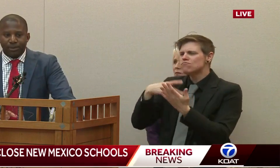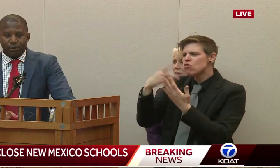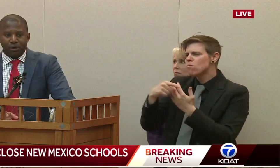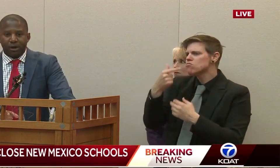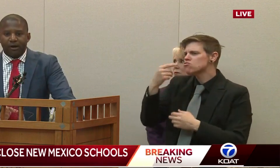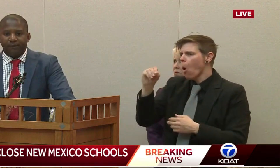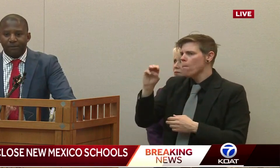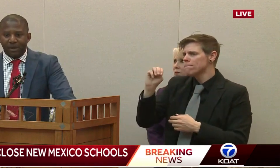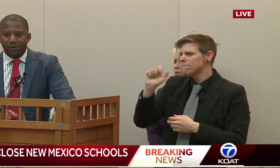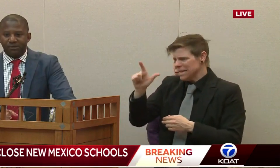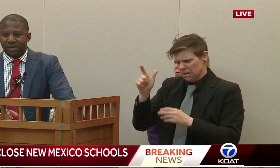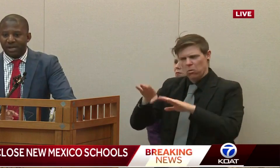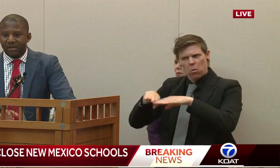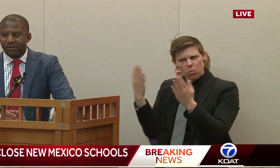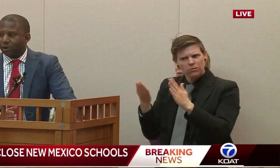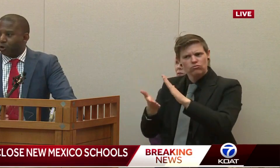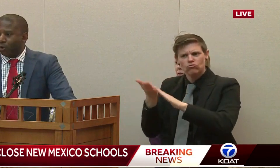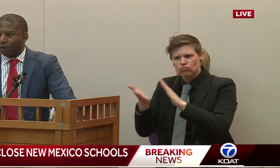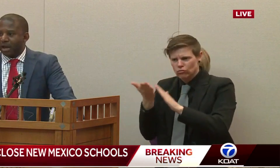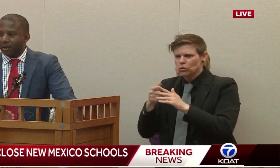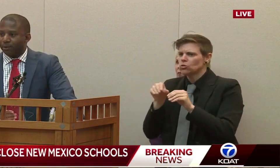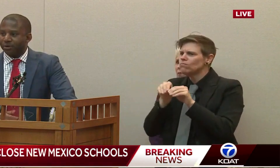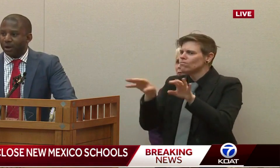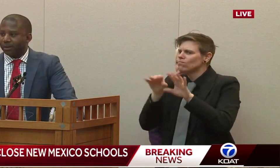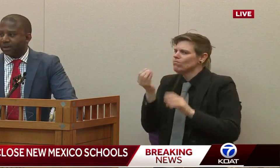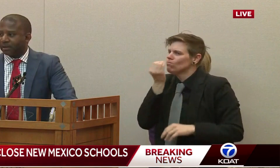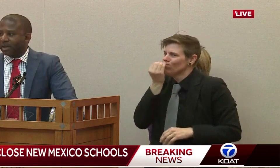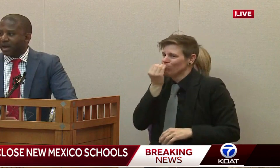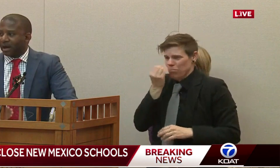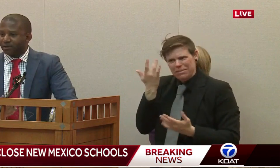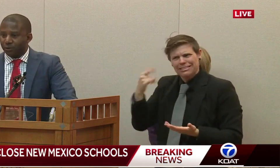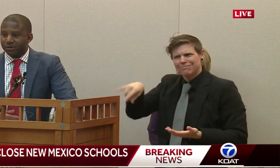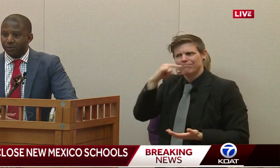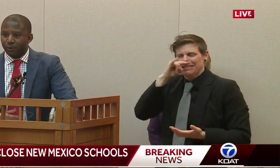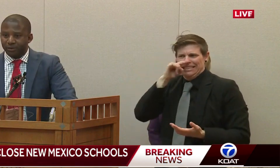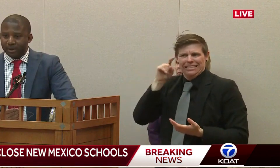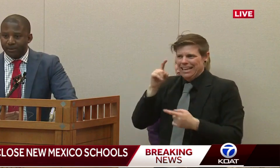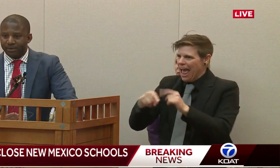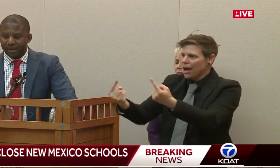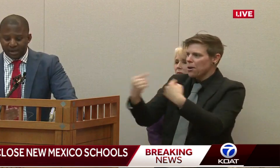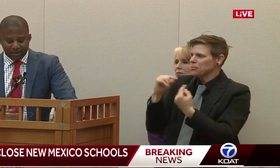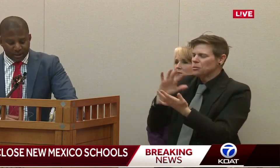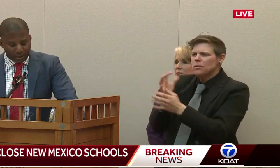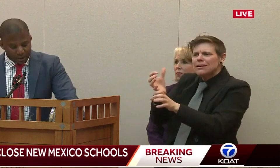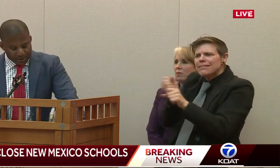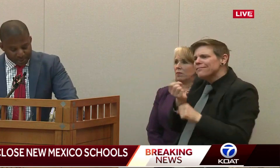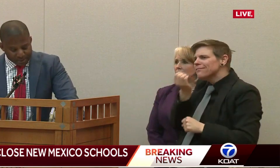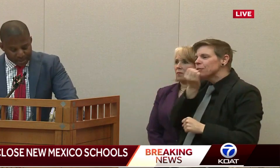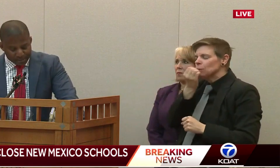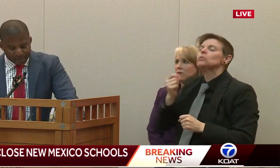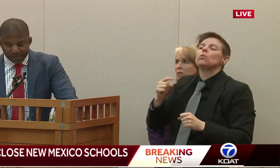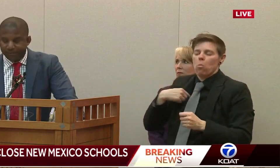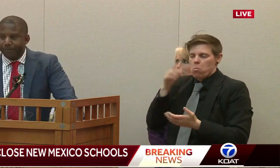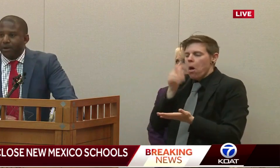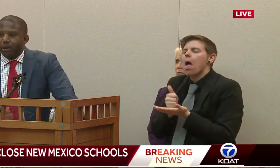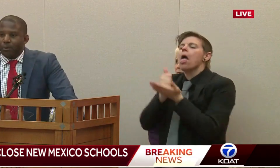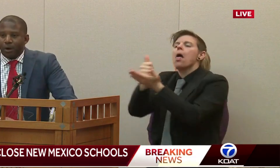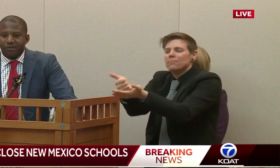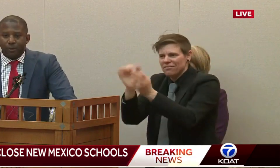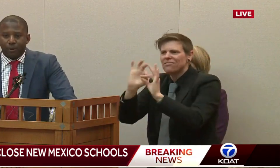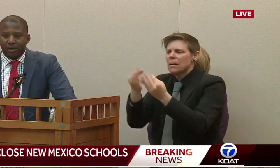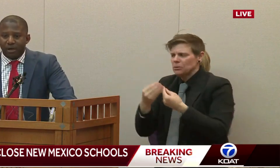distribution of meals to kids who aren't able to come in to the school to be able to get their daily meals.